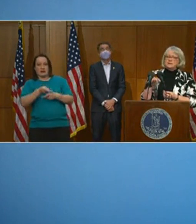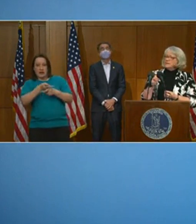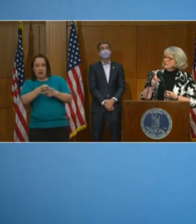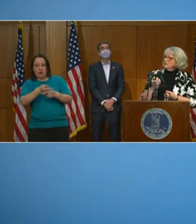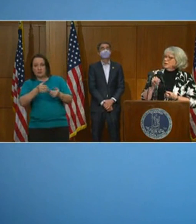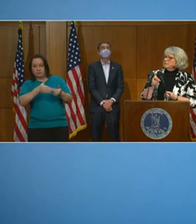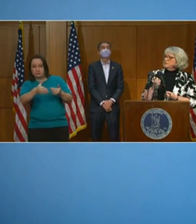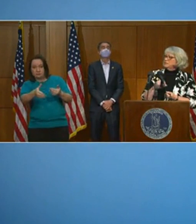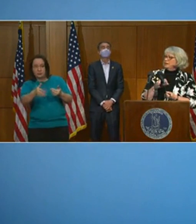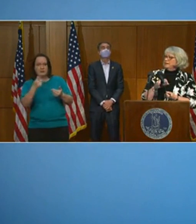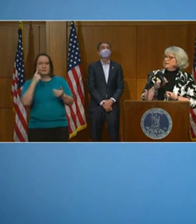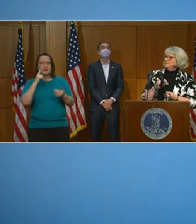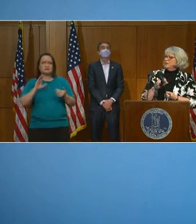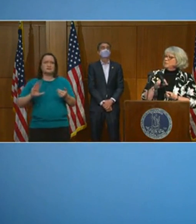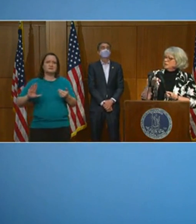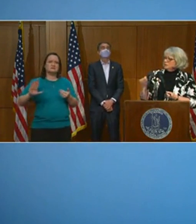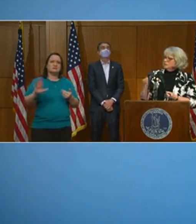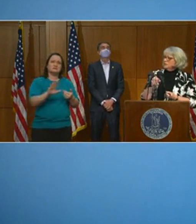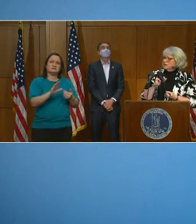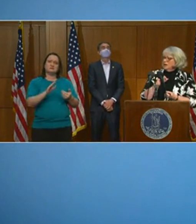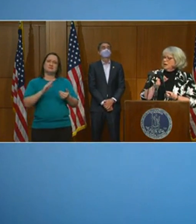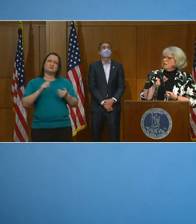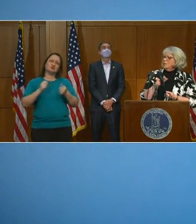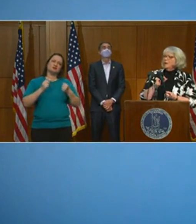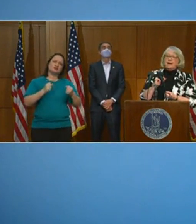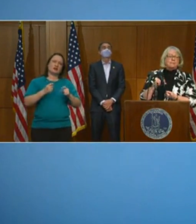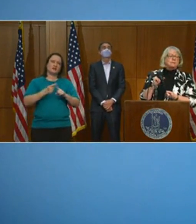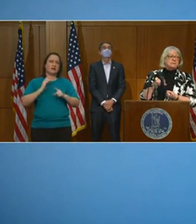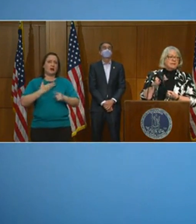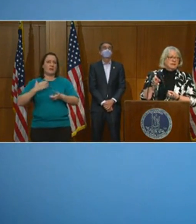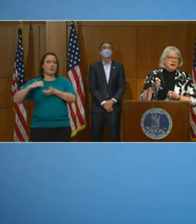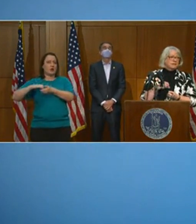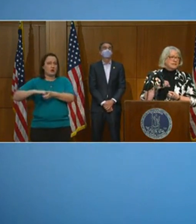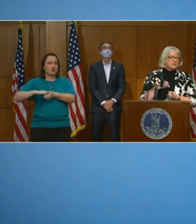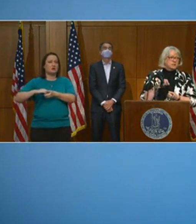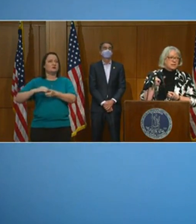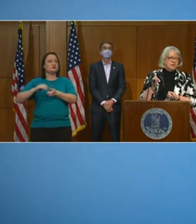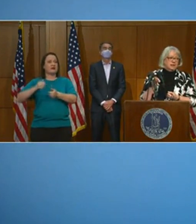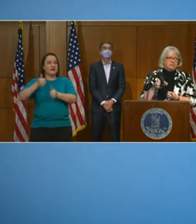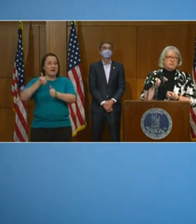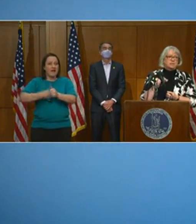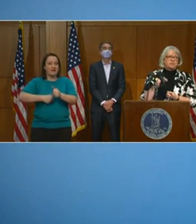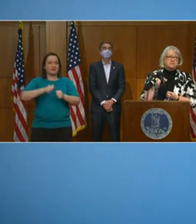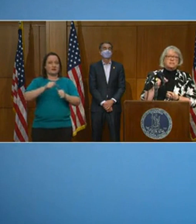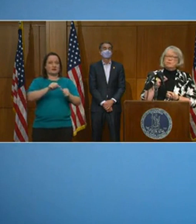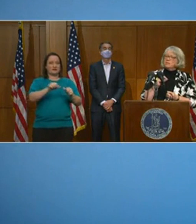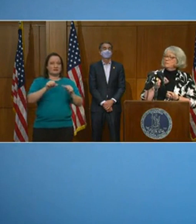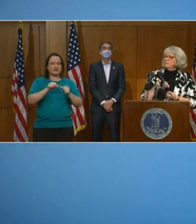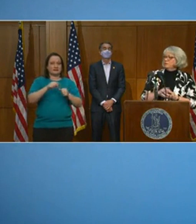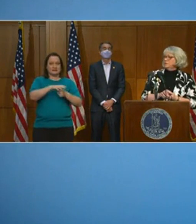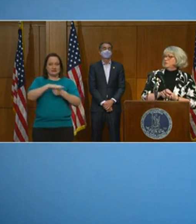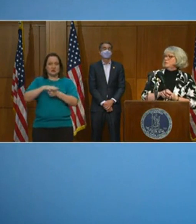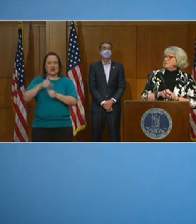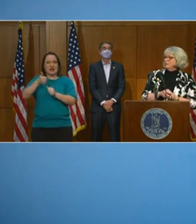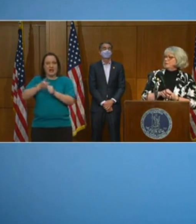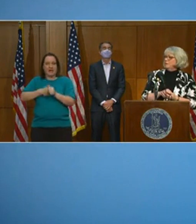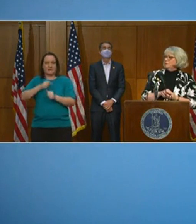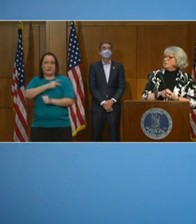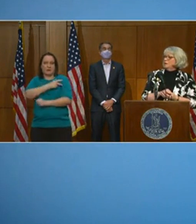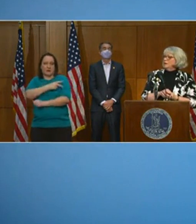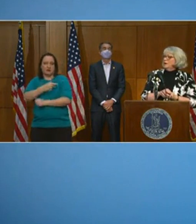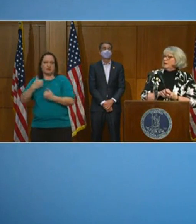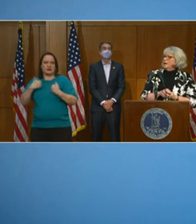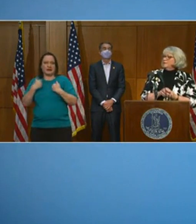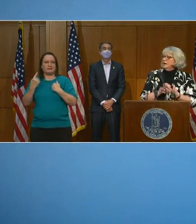Because of the incredible strength of our partners, we are able to say that in every district, every patient has somewhere to be referred to for a medical